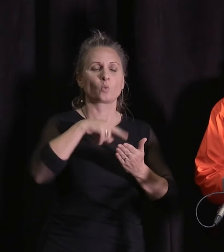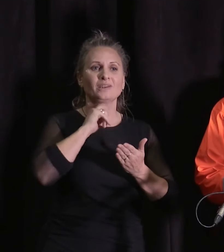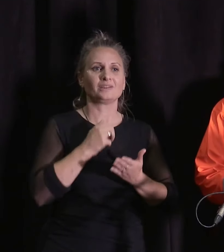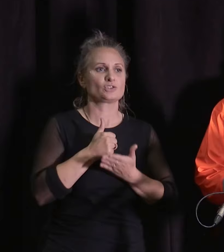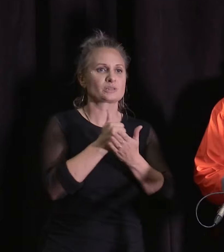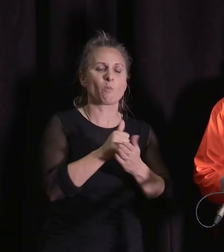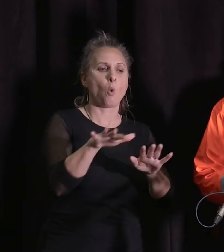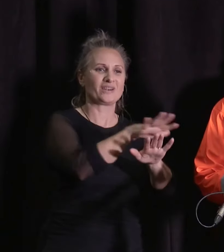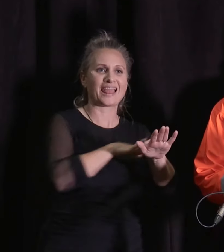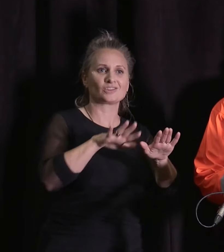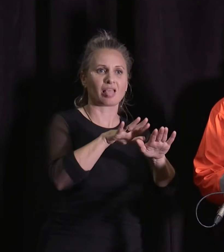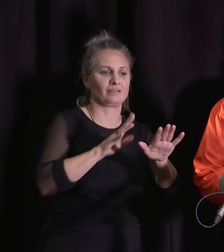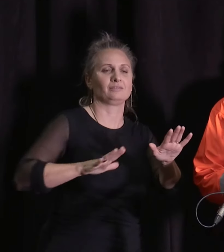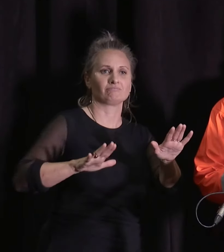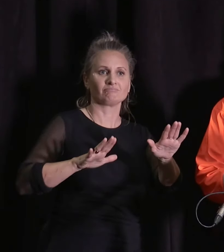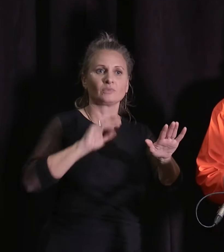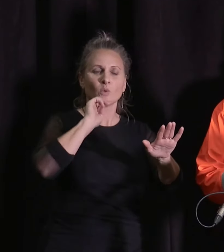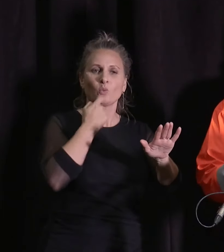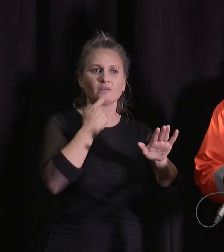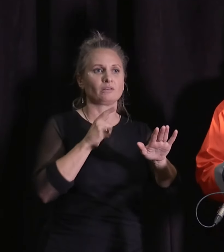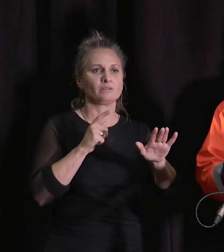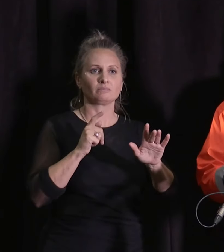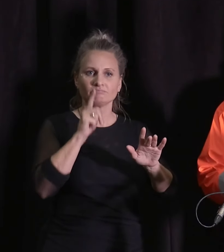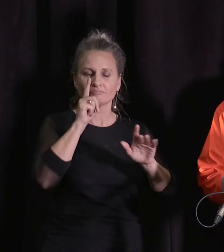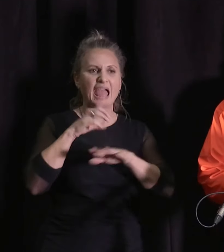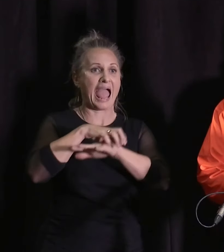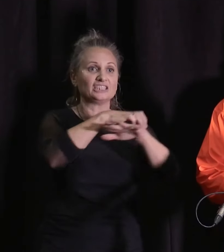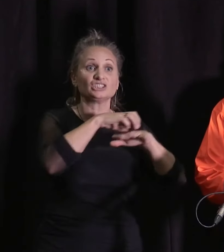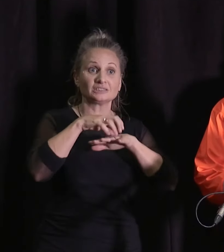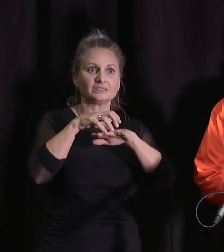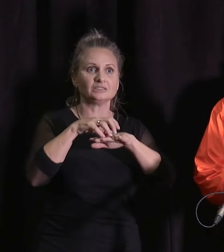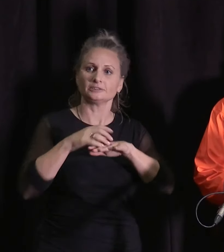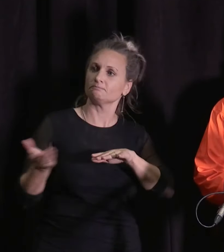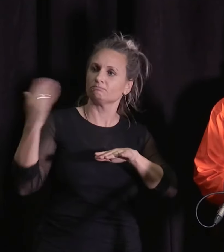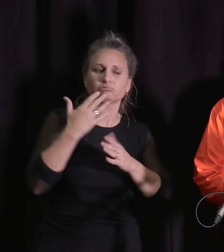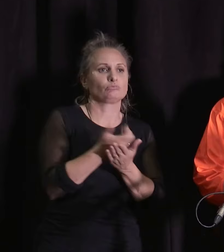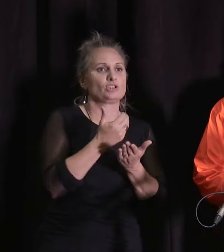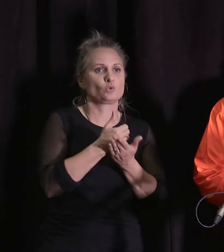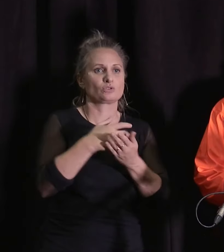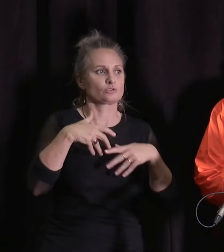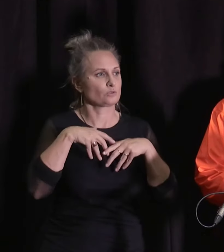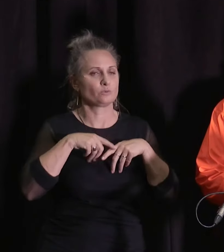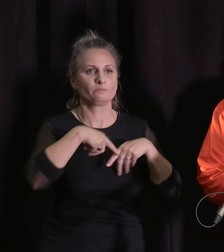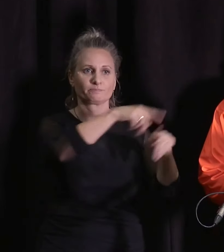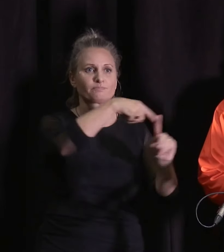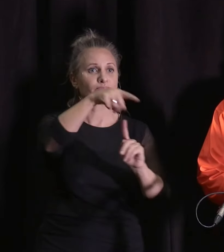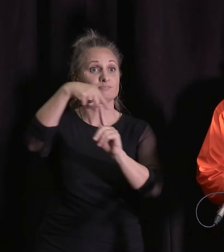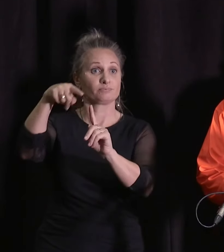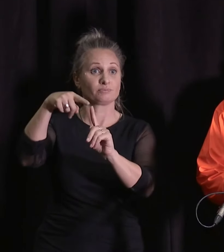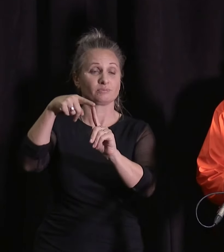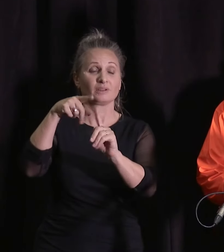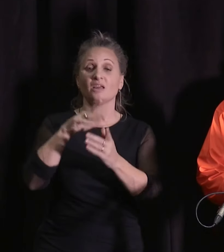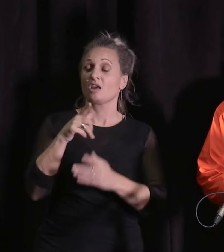able to manage it. It is a pretty high threshold for a national state of emergency to be declared so the fact that we have done that